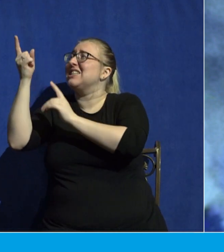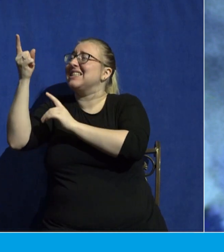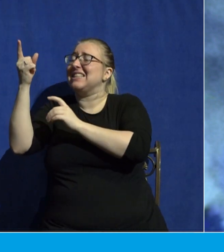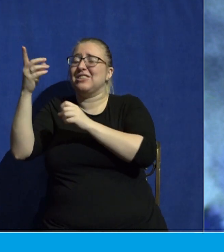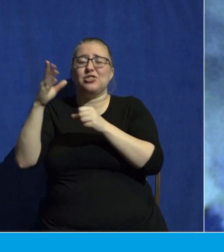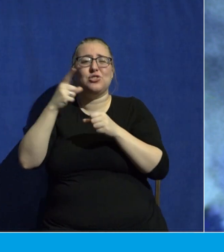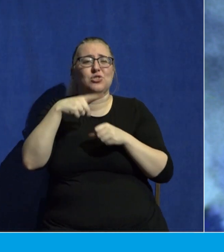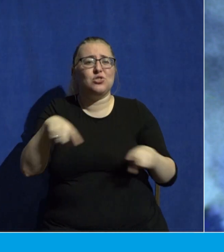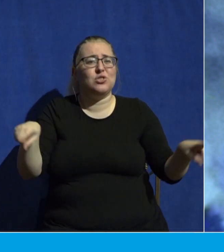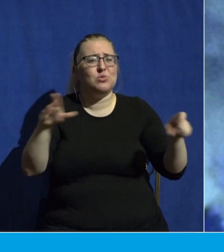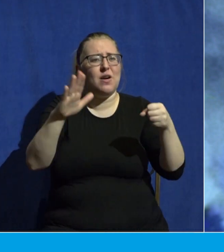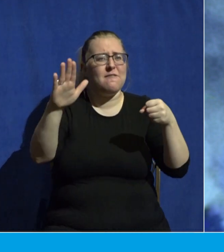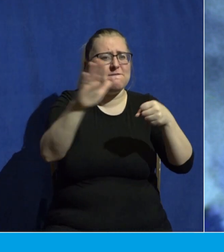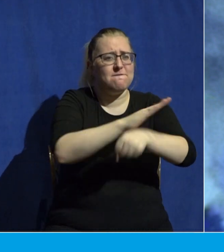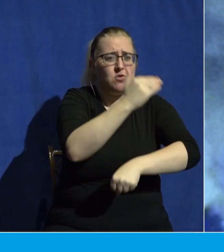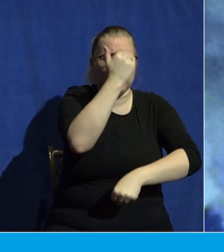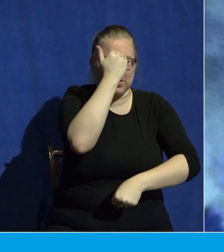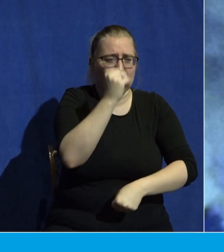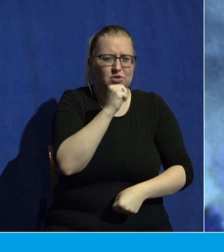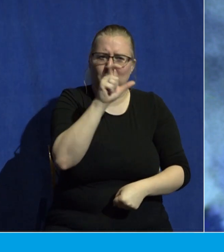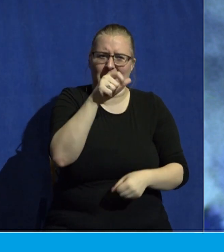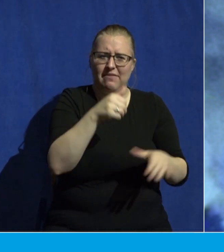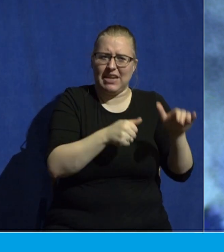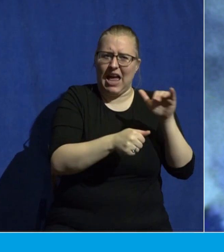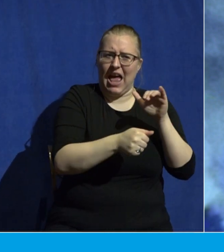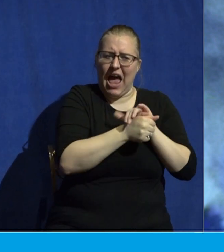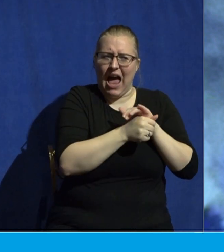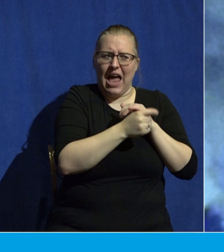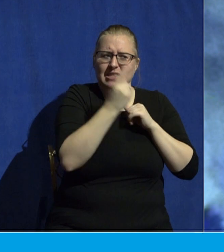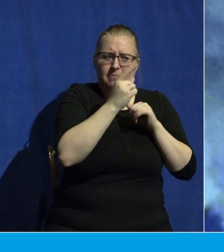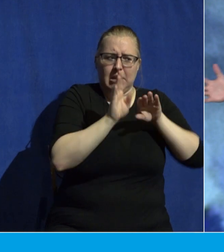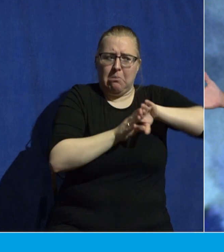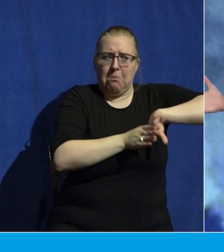do not have to hide you do not have to run you can be fully known